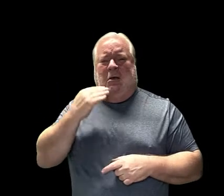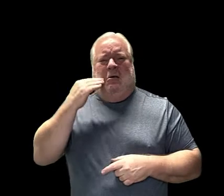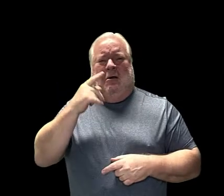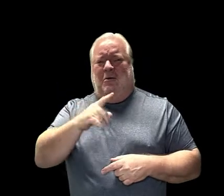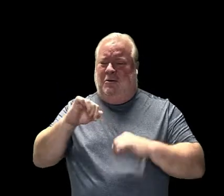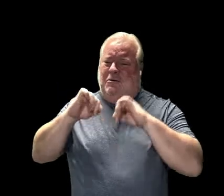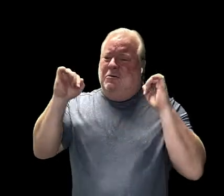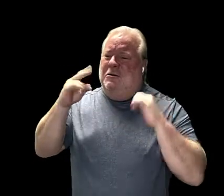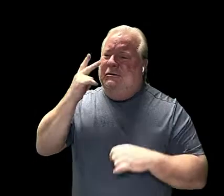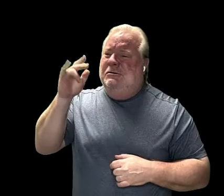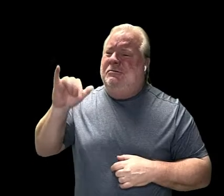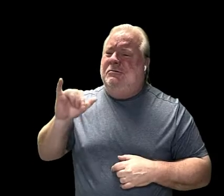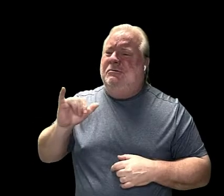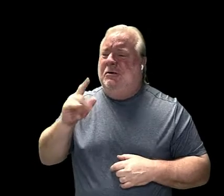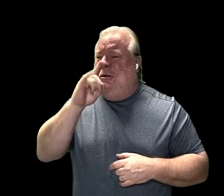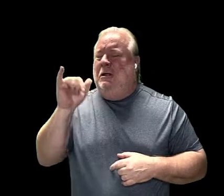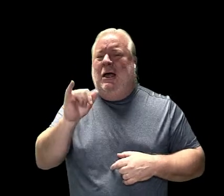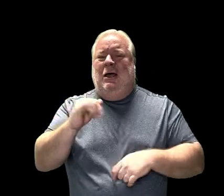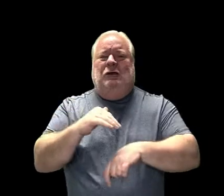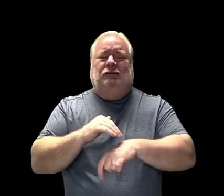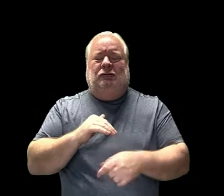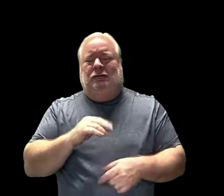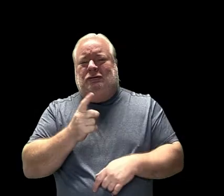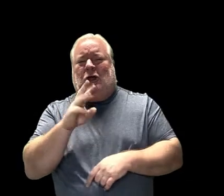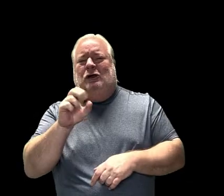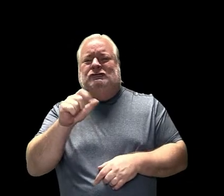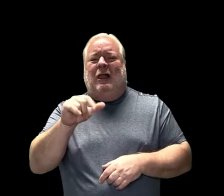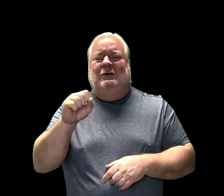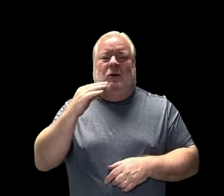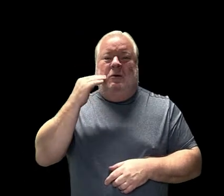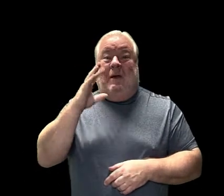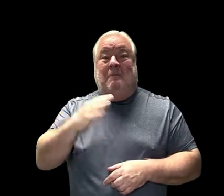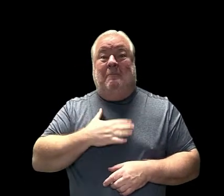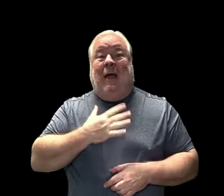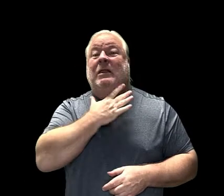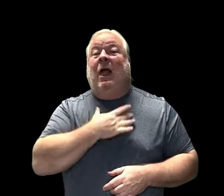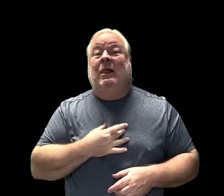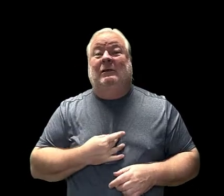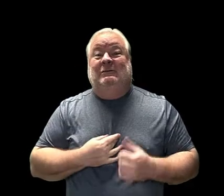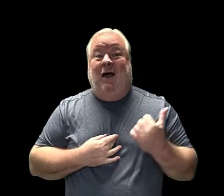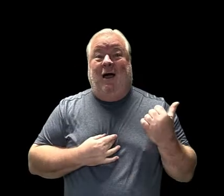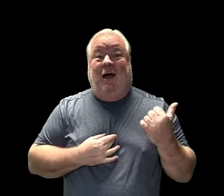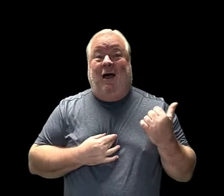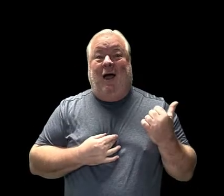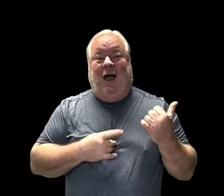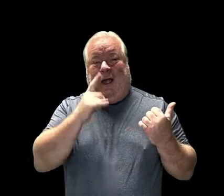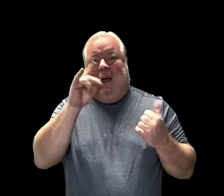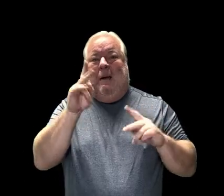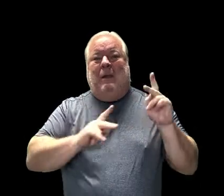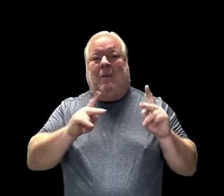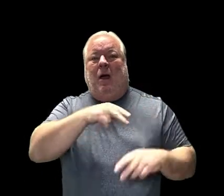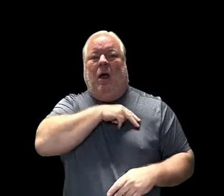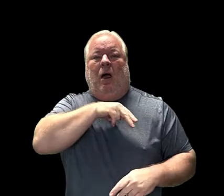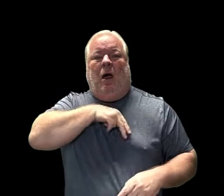because you picked the perfect gift. Also, my people necklace. Wow, isn't this